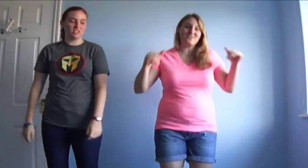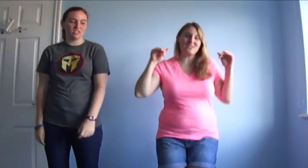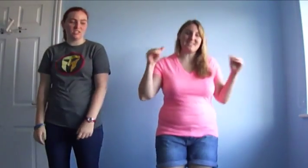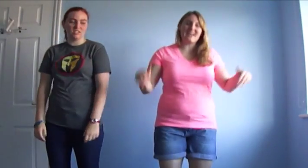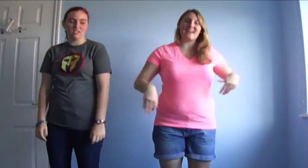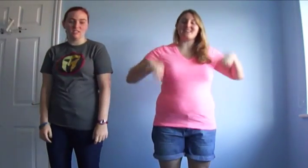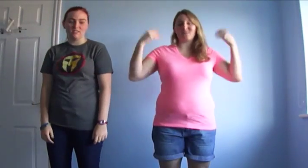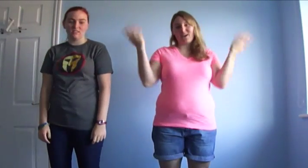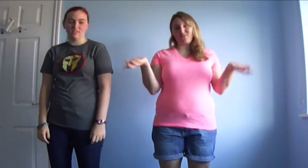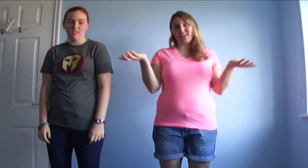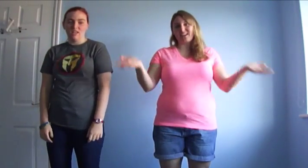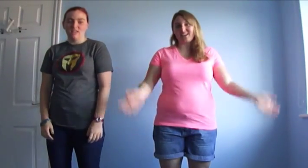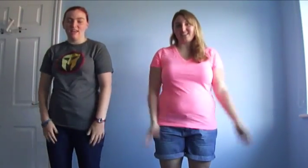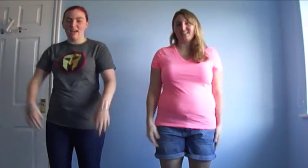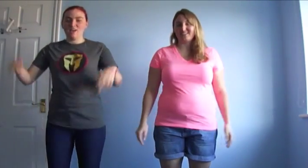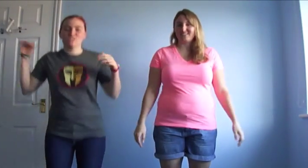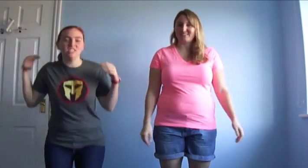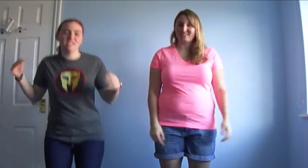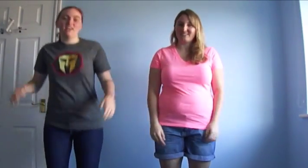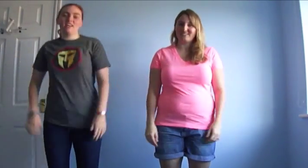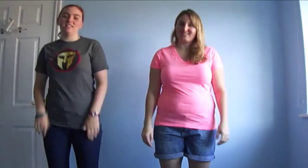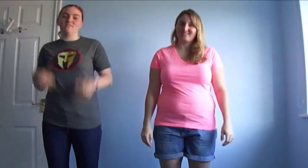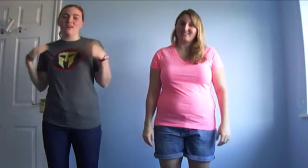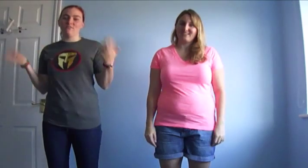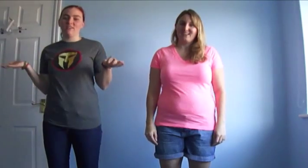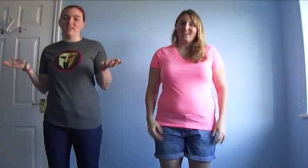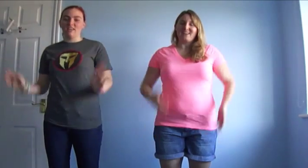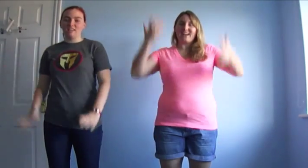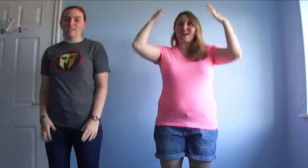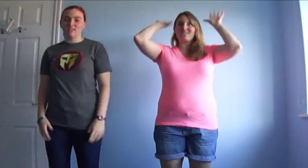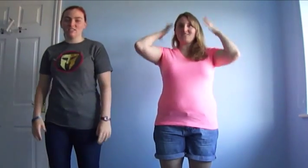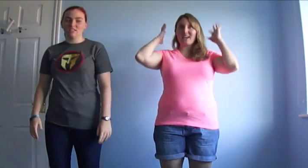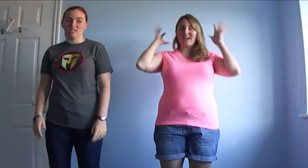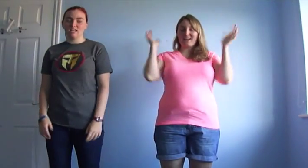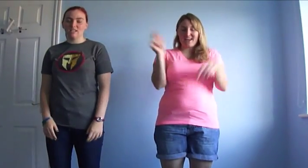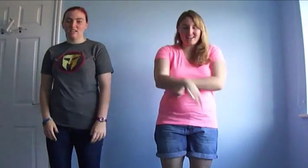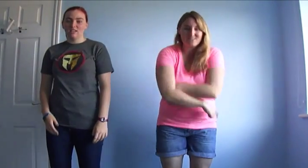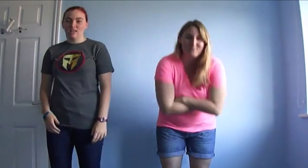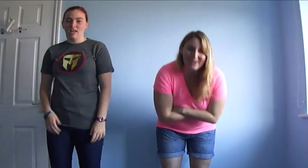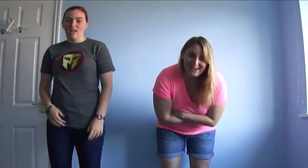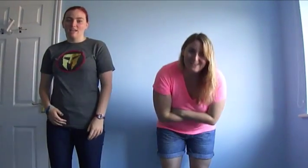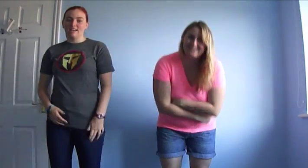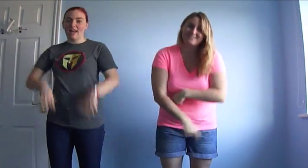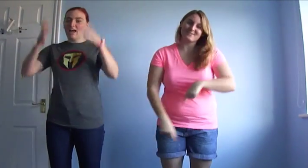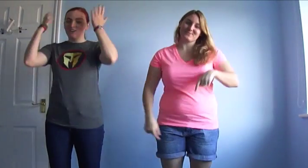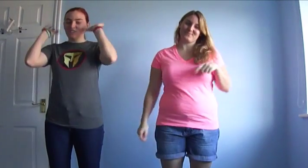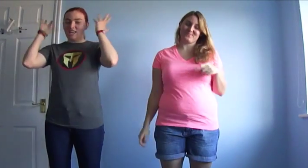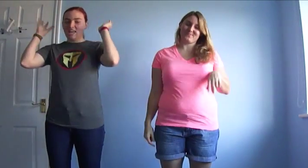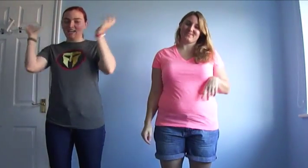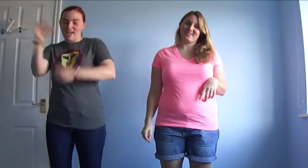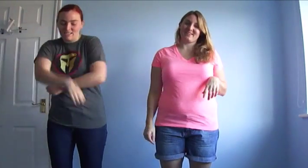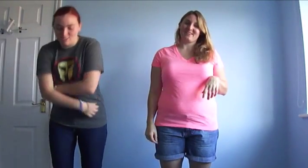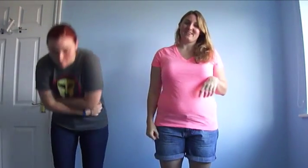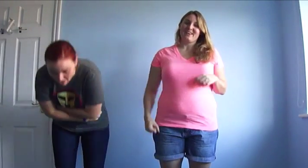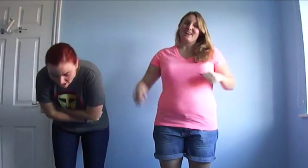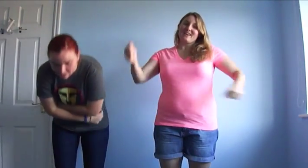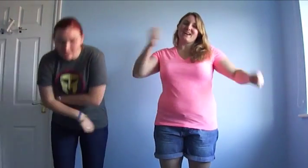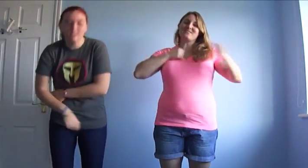Cheetah is Valveda, now Cheetah is Valveda. Now Jane has a pain, now Jane has a pain Now